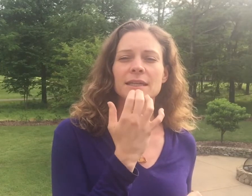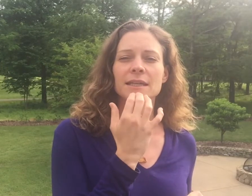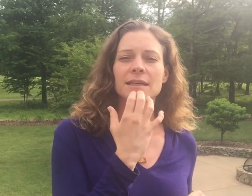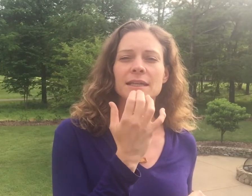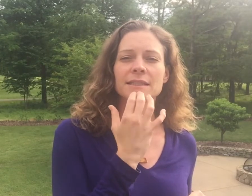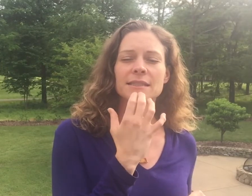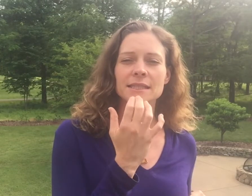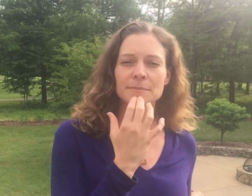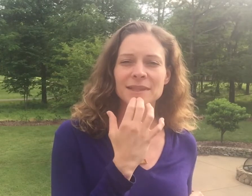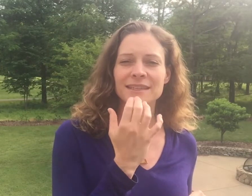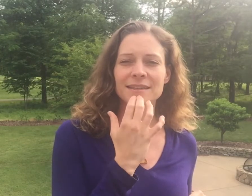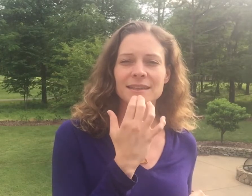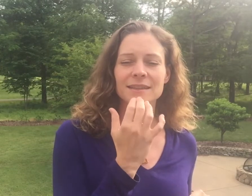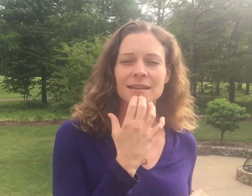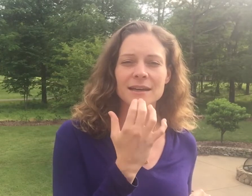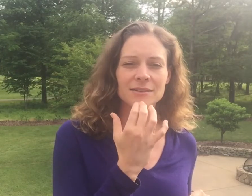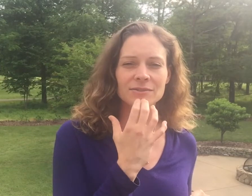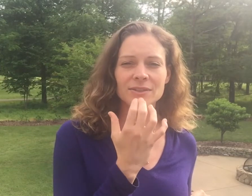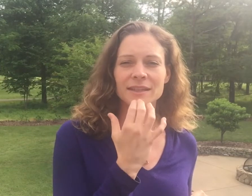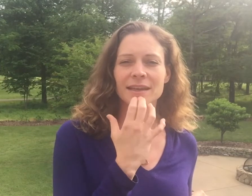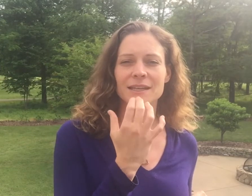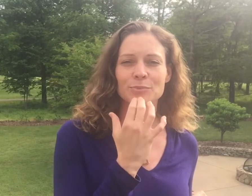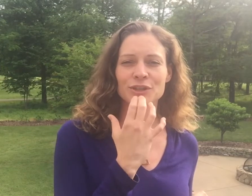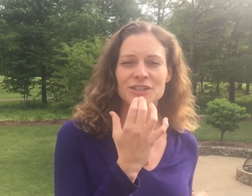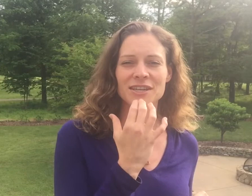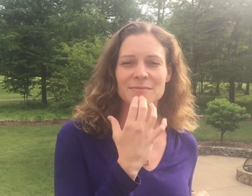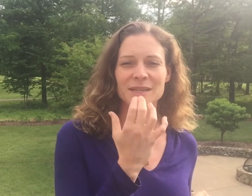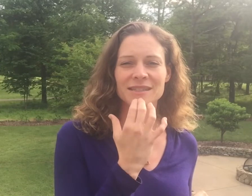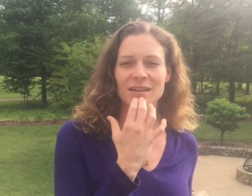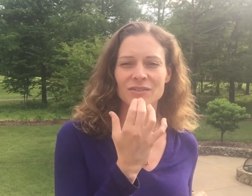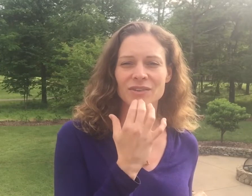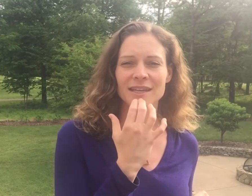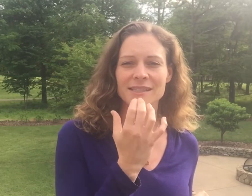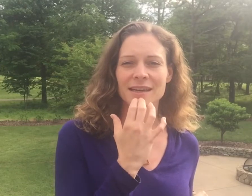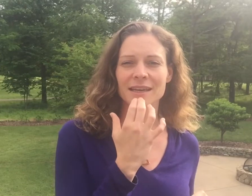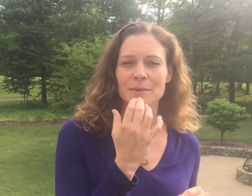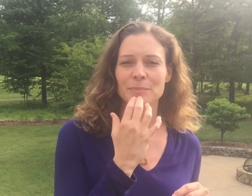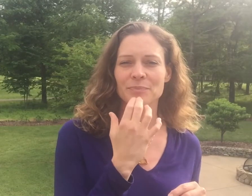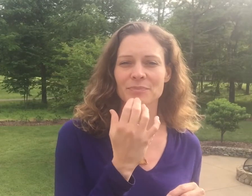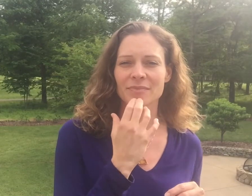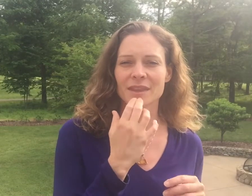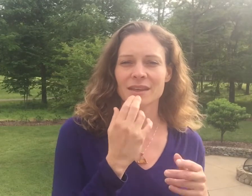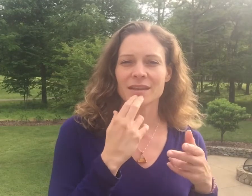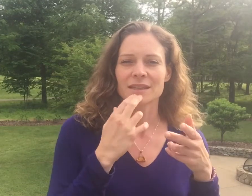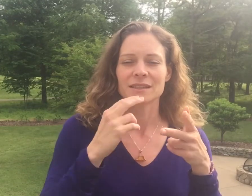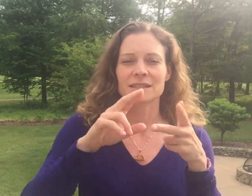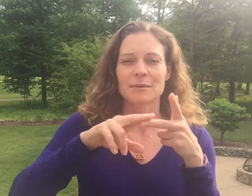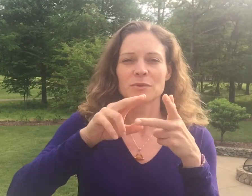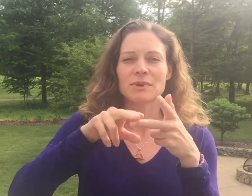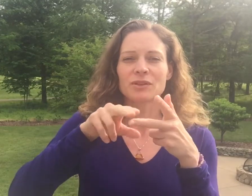I deeply love and appreciate myself as I am. You're going tap your chin.